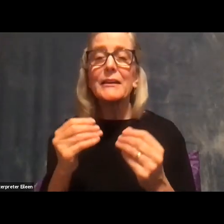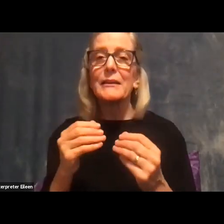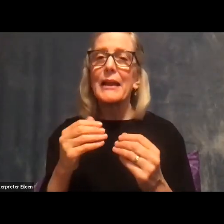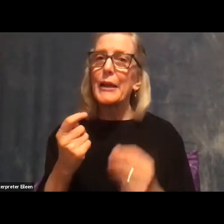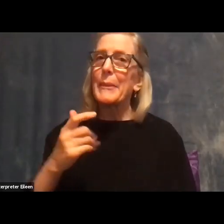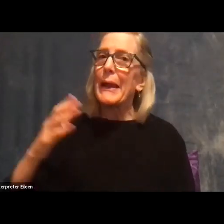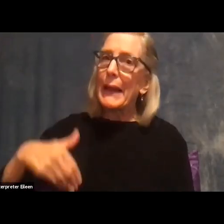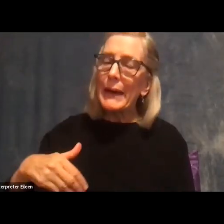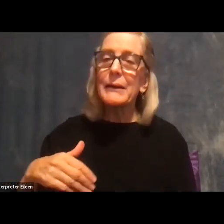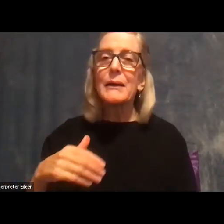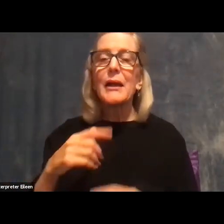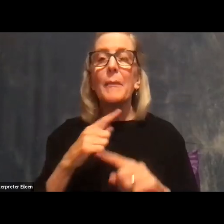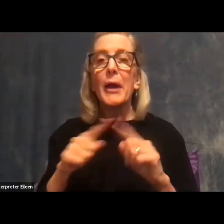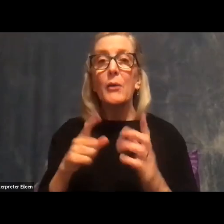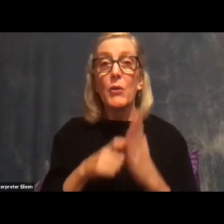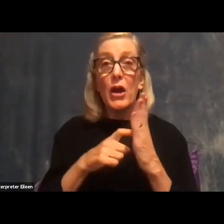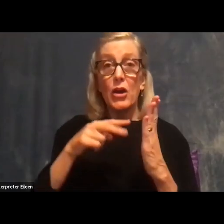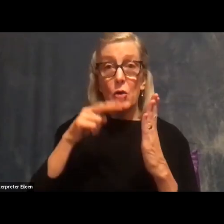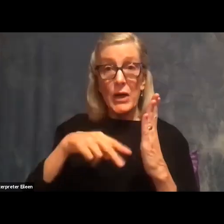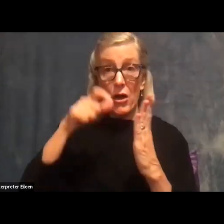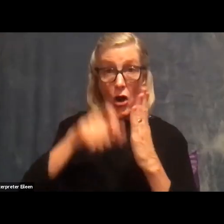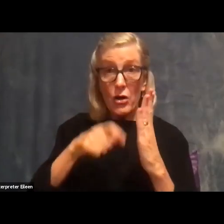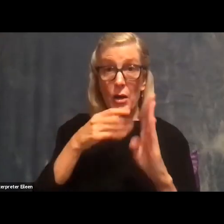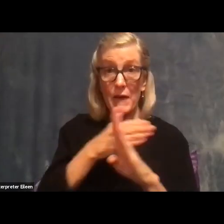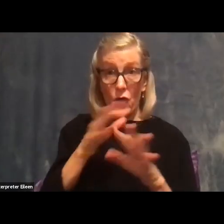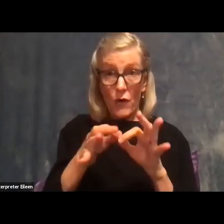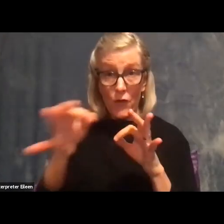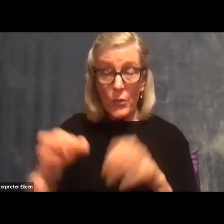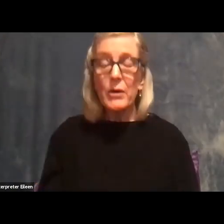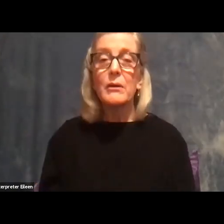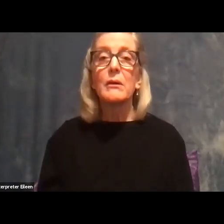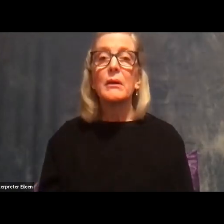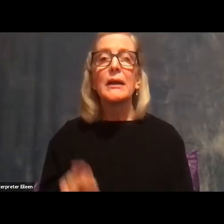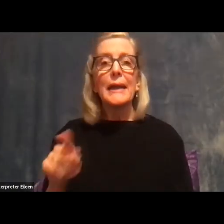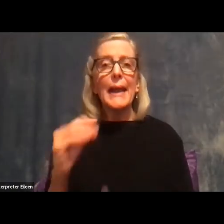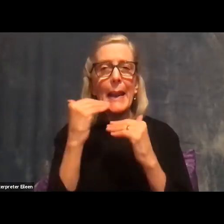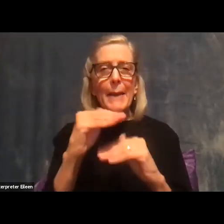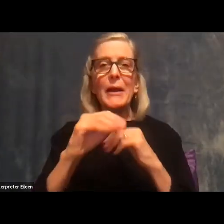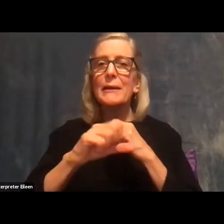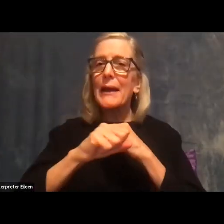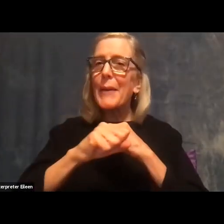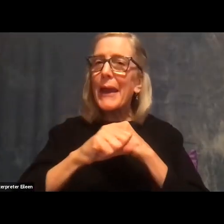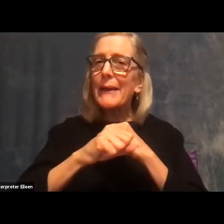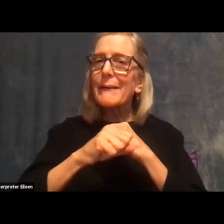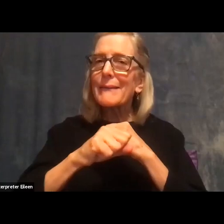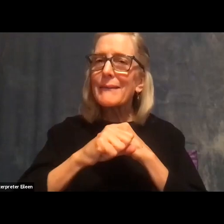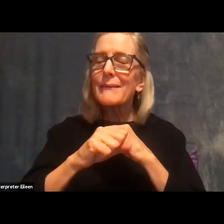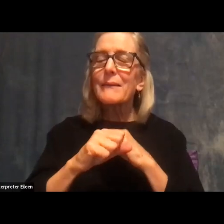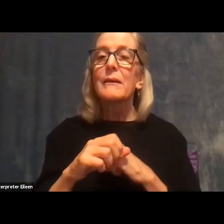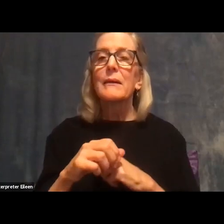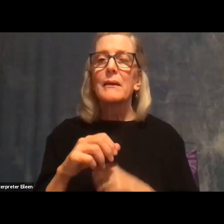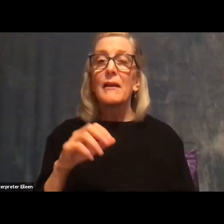before you forward it, or they're limiting, uh, campaign advertising. They could do a lot more. Um, Facebook is one of the worst